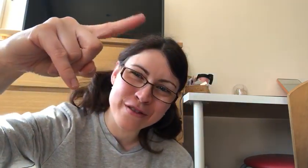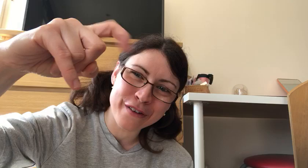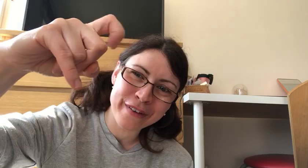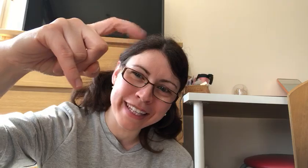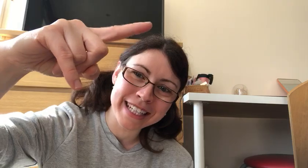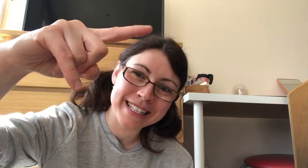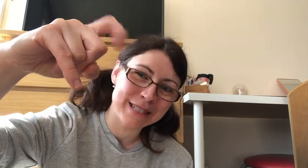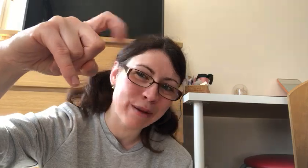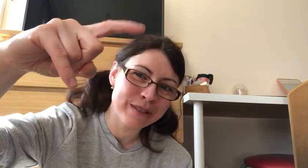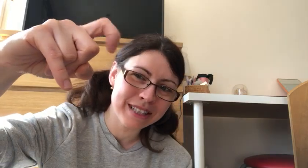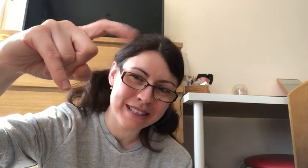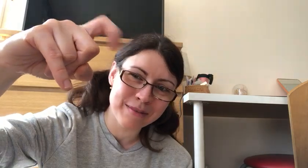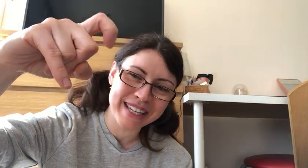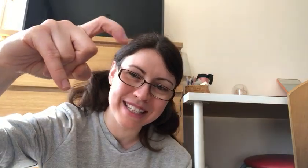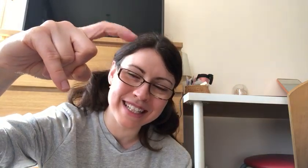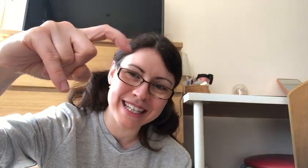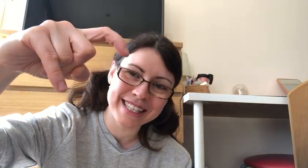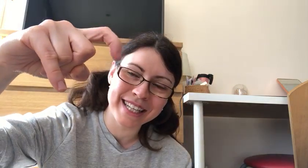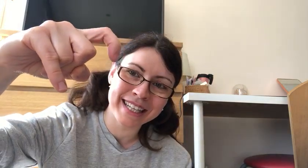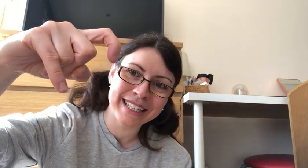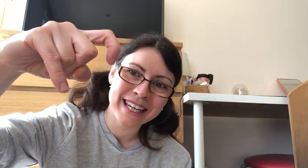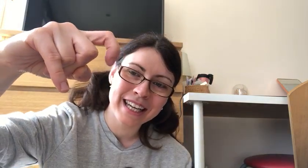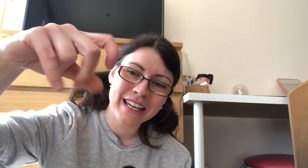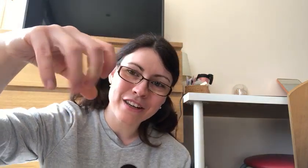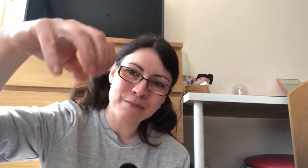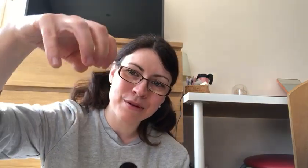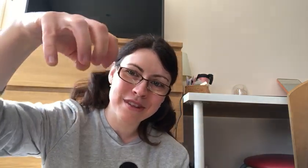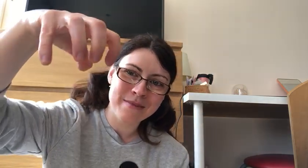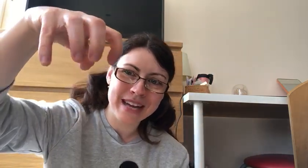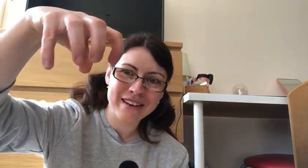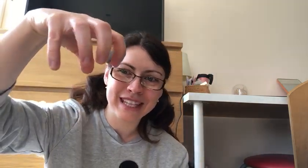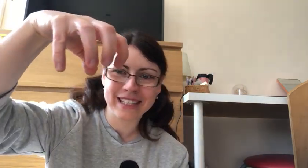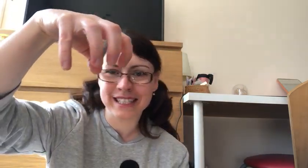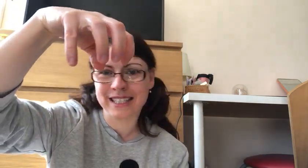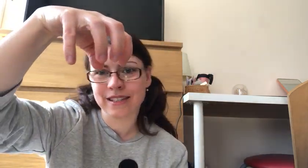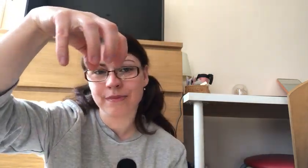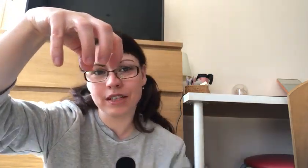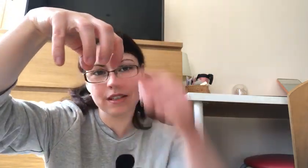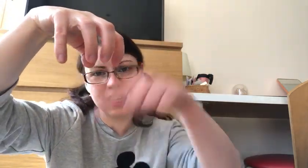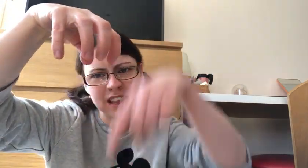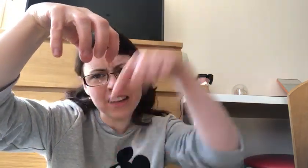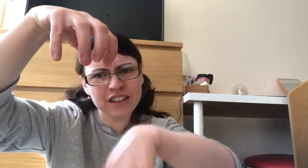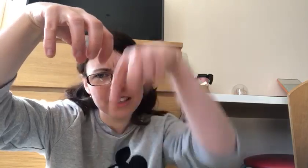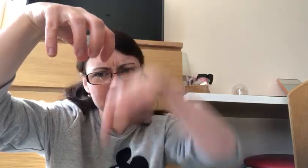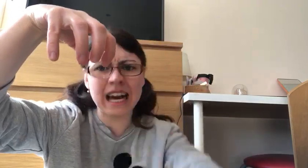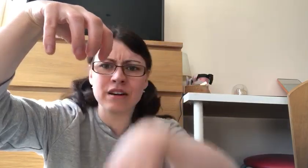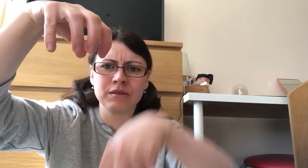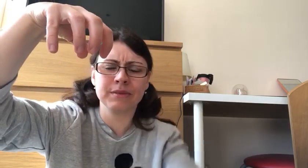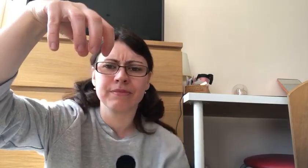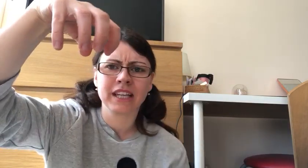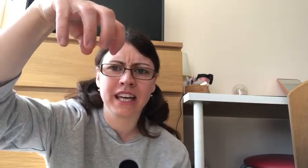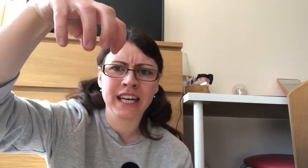your fingers that's why we did some exercises like that you put them down like this so they look down okay